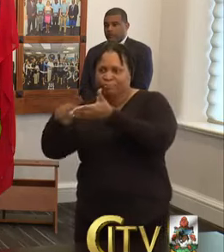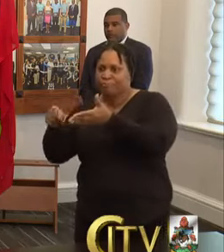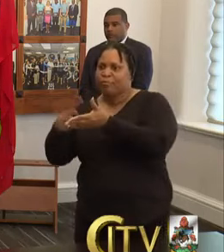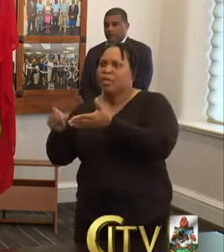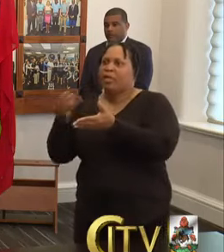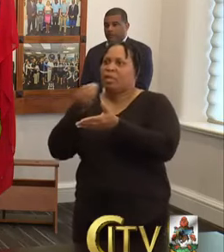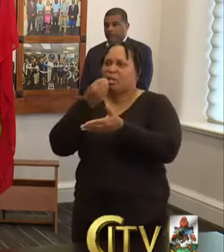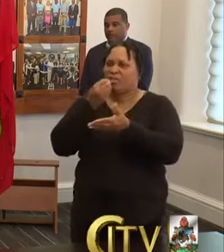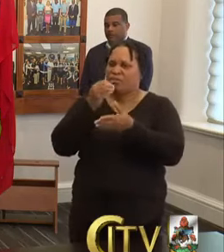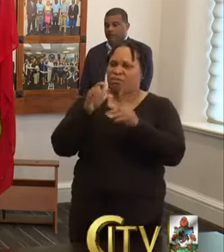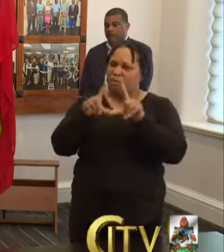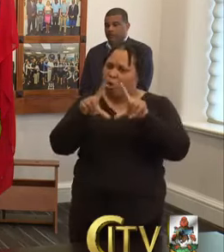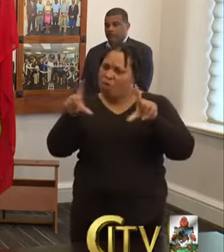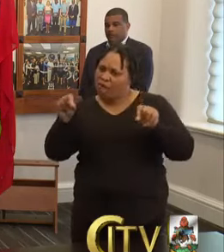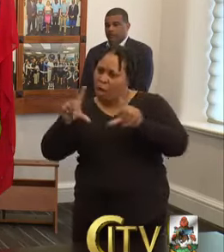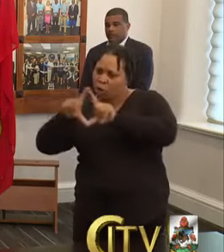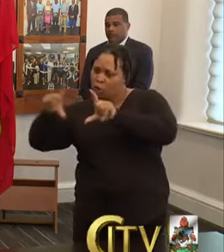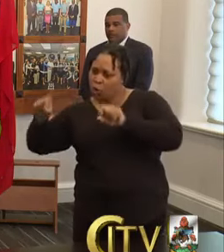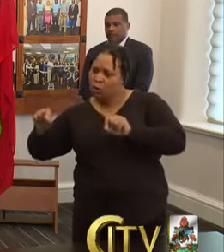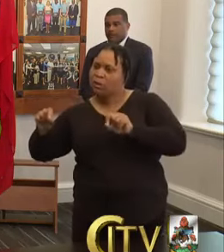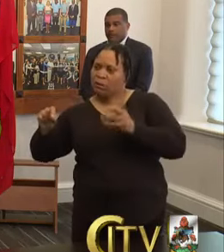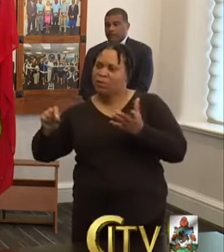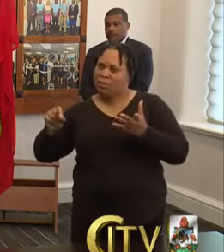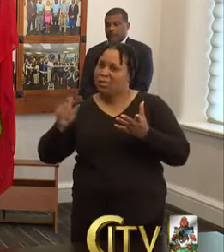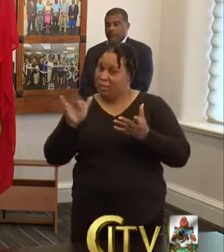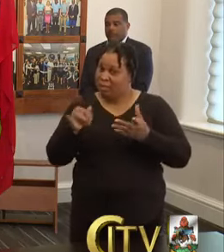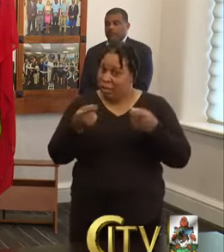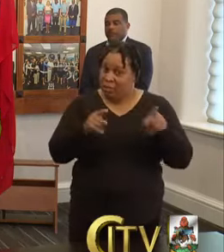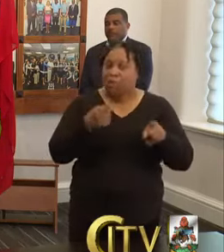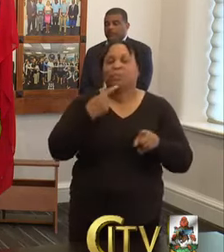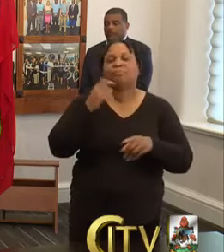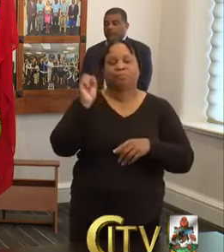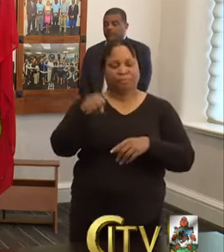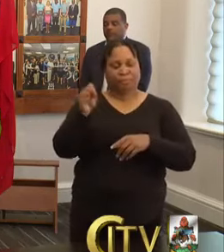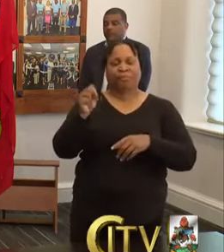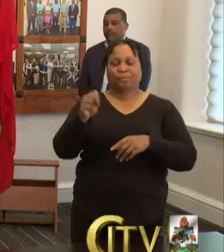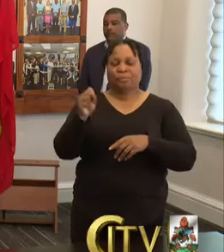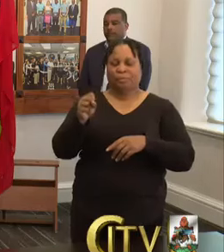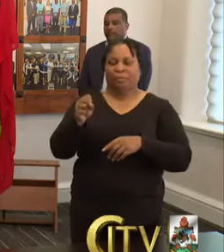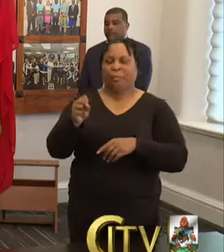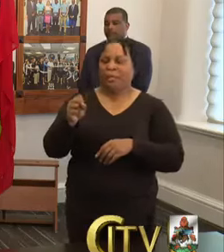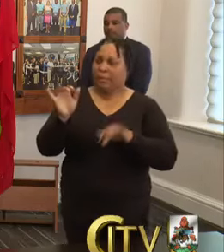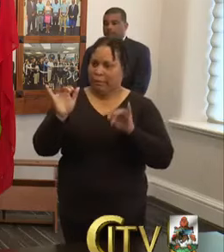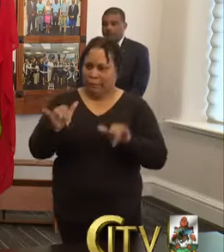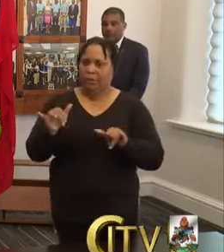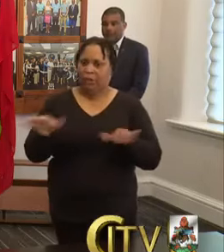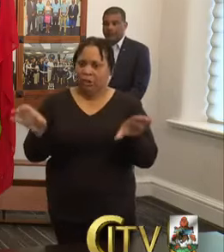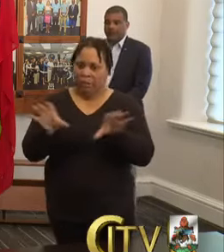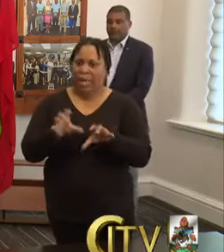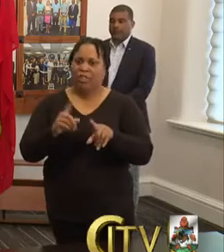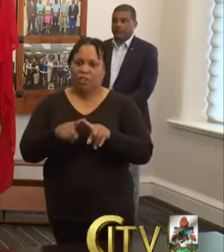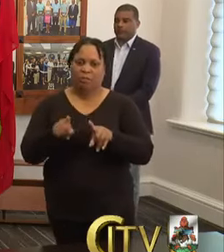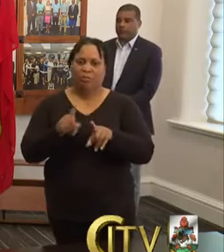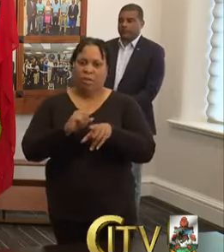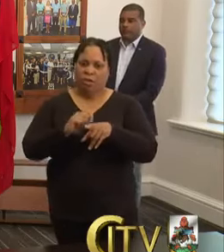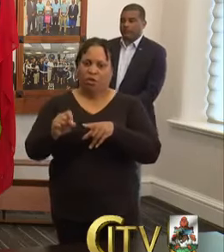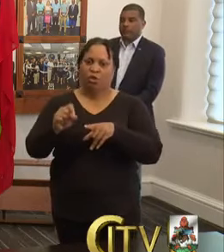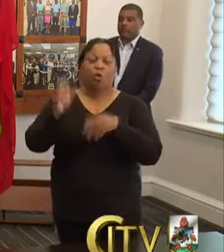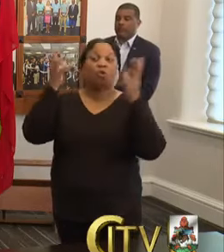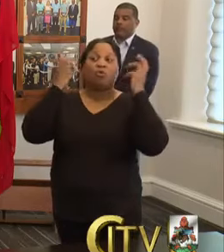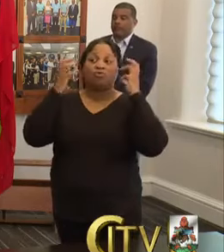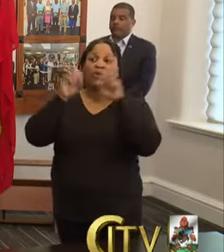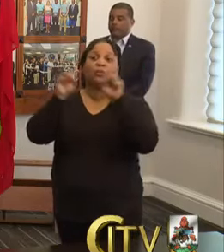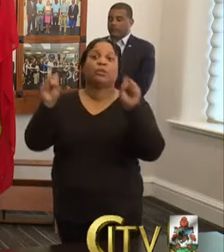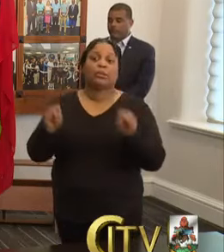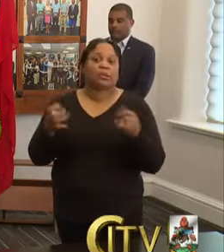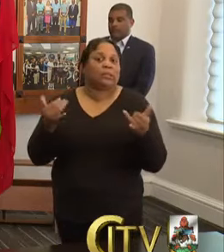vultures, is the system still in, in, in, in action? Absolutely it is. Uh, only is it still in action, but there was a call on a radio station earlier today.